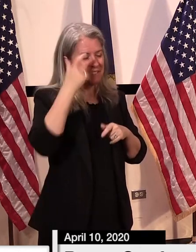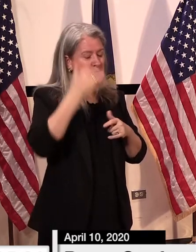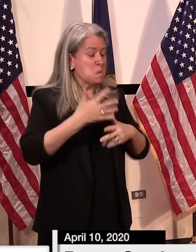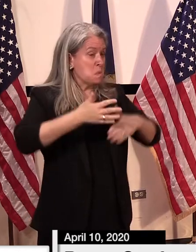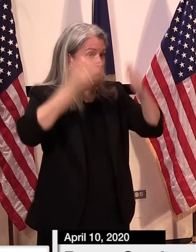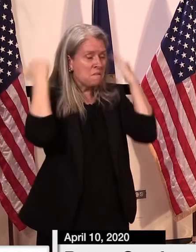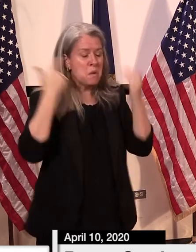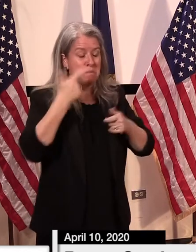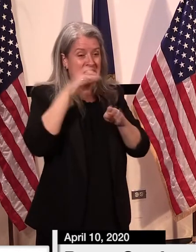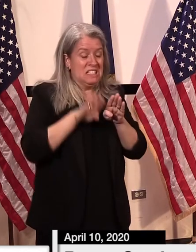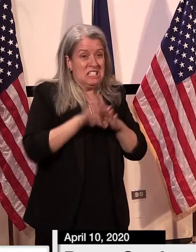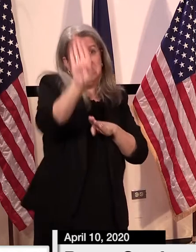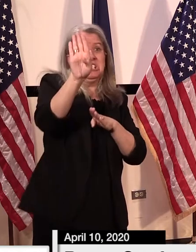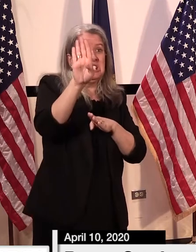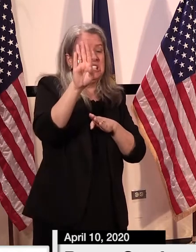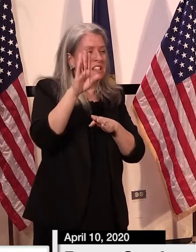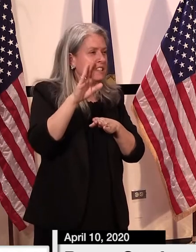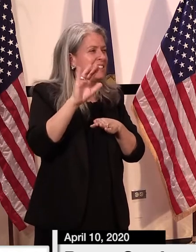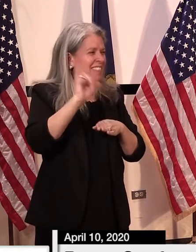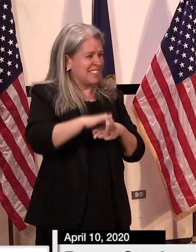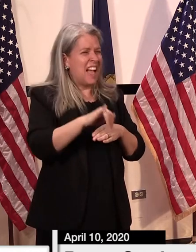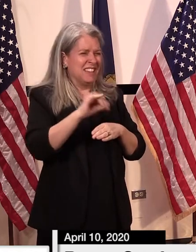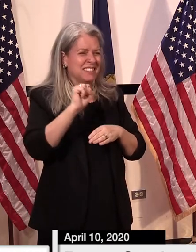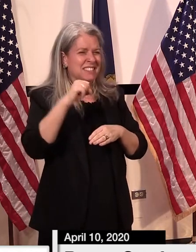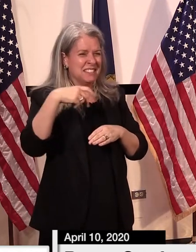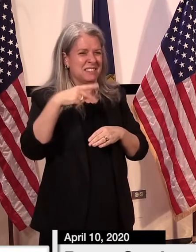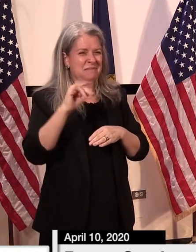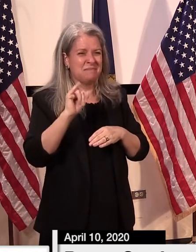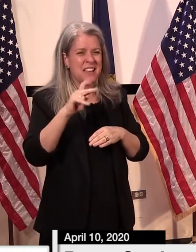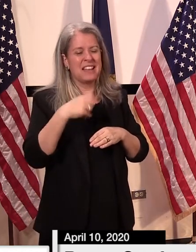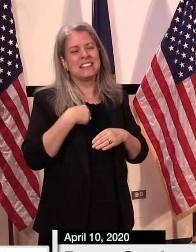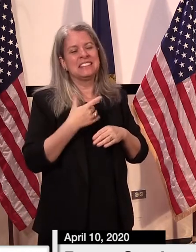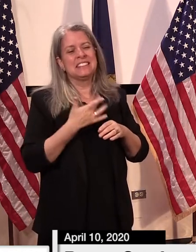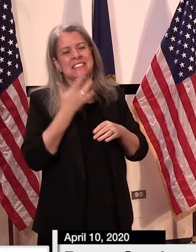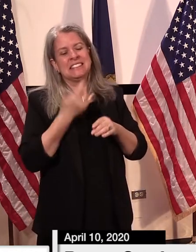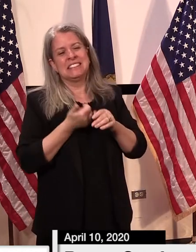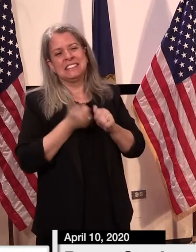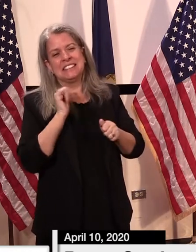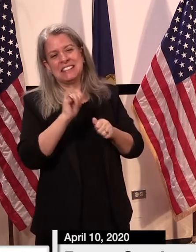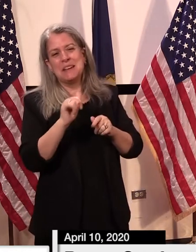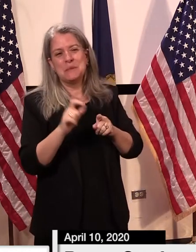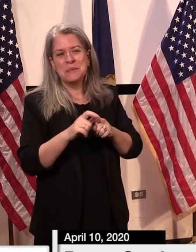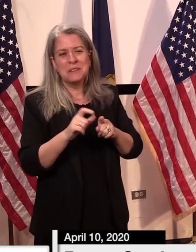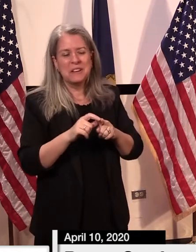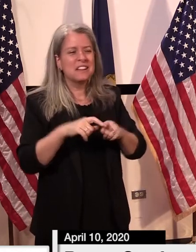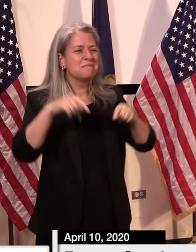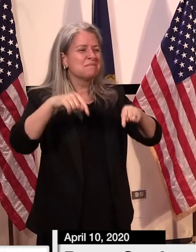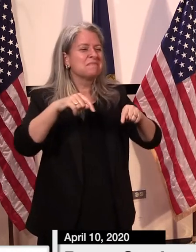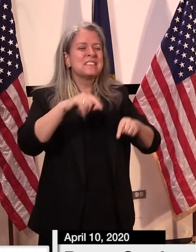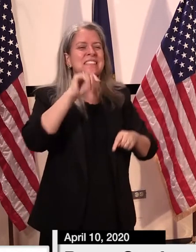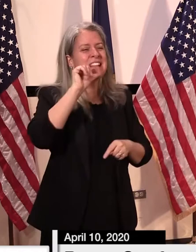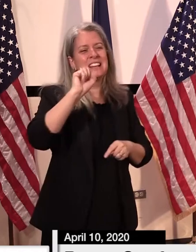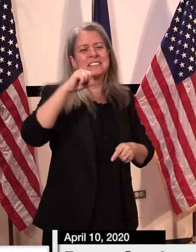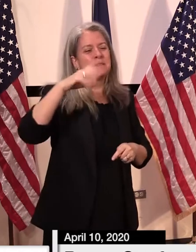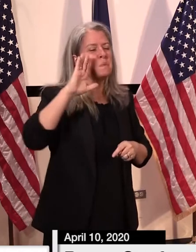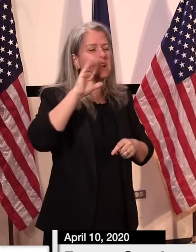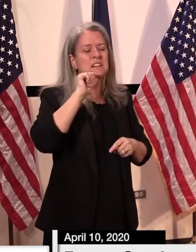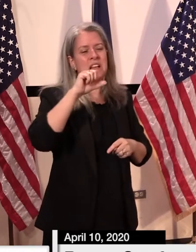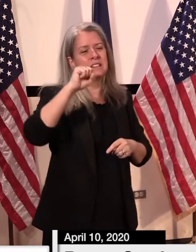it was a steep increase to a very high number so i would prefer to call this a a period of